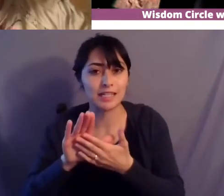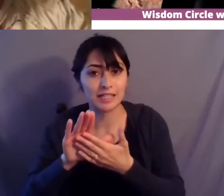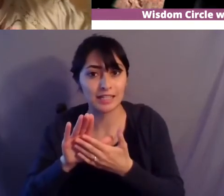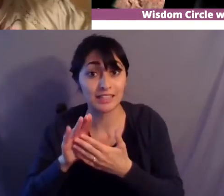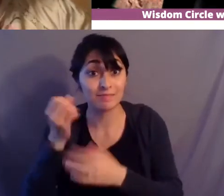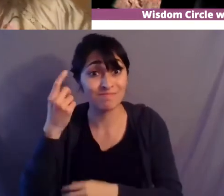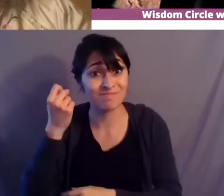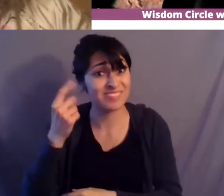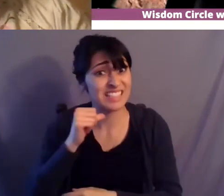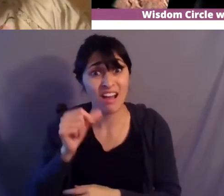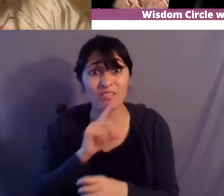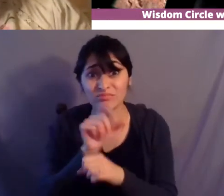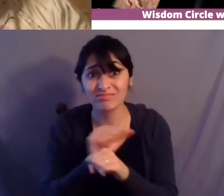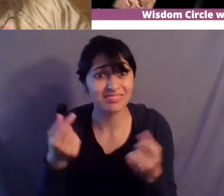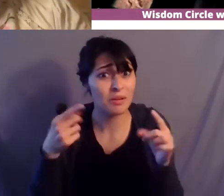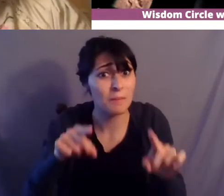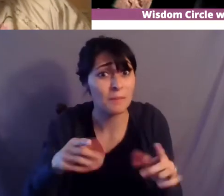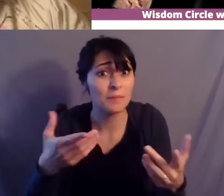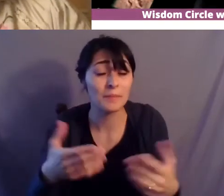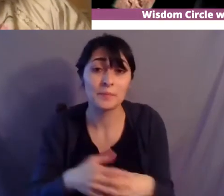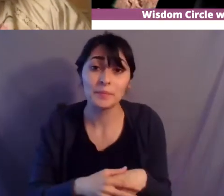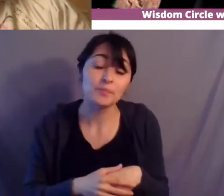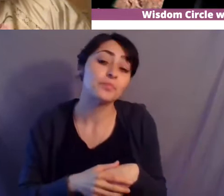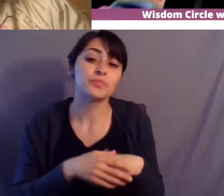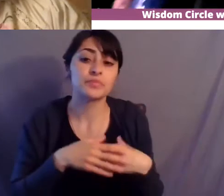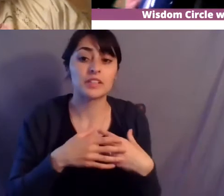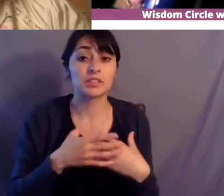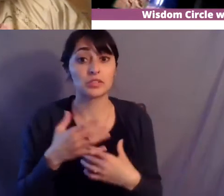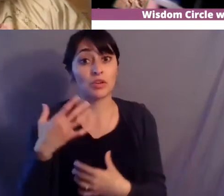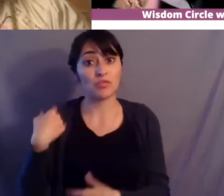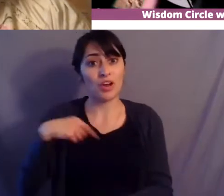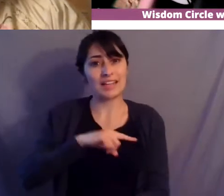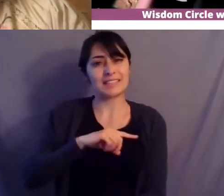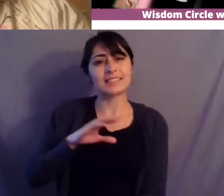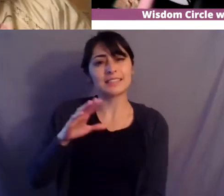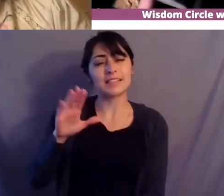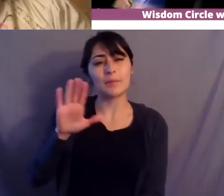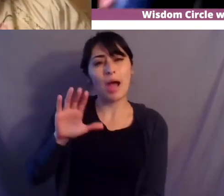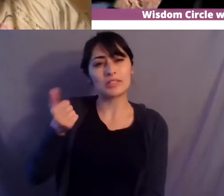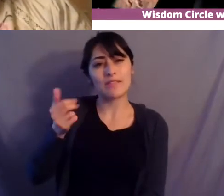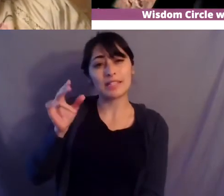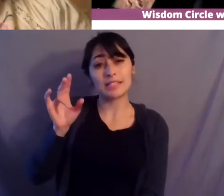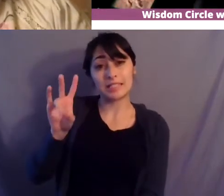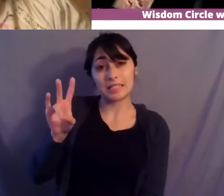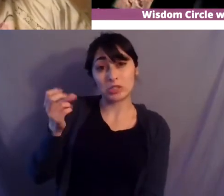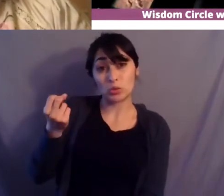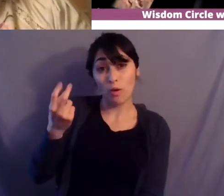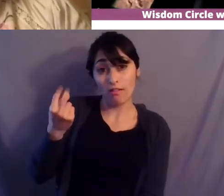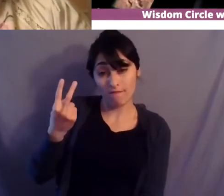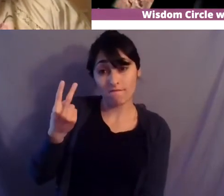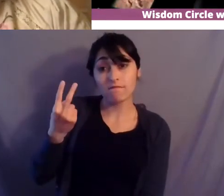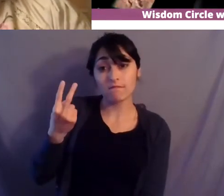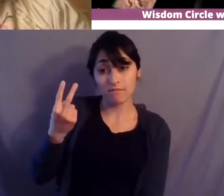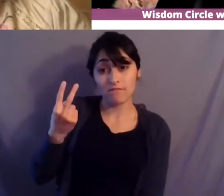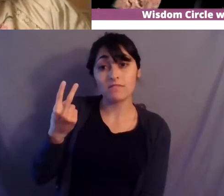not the case so by um for us by 1712 um we already